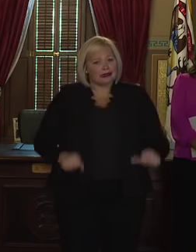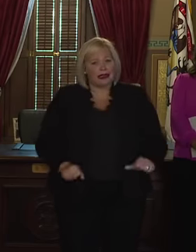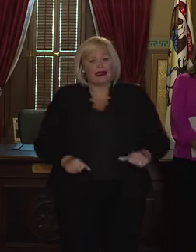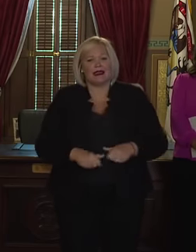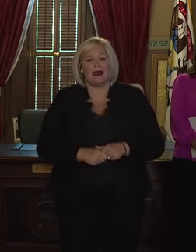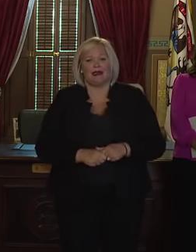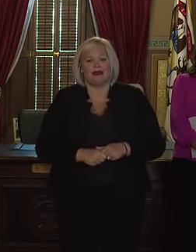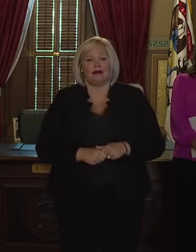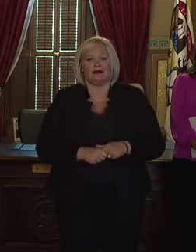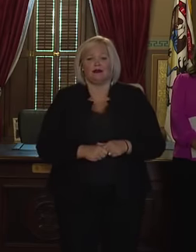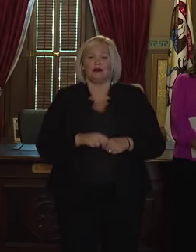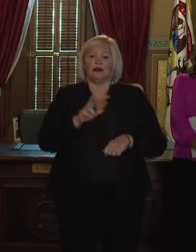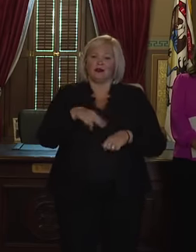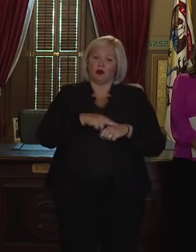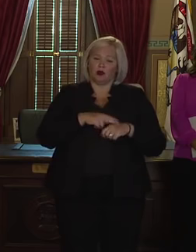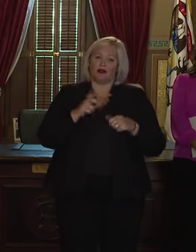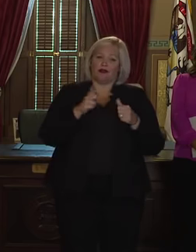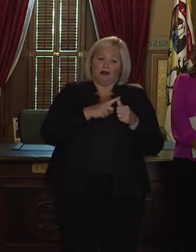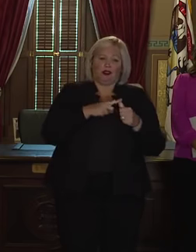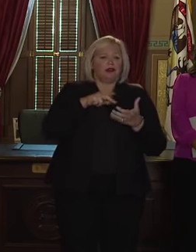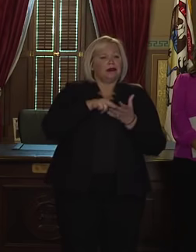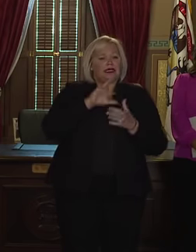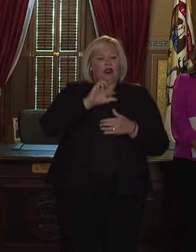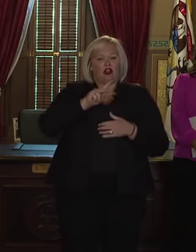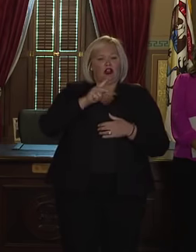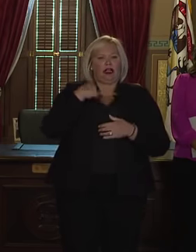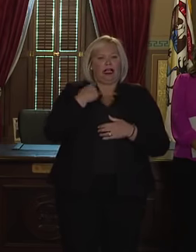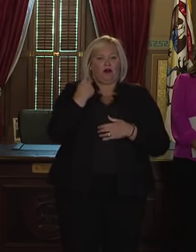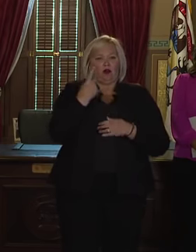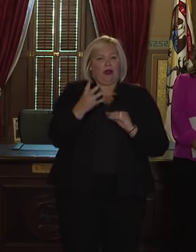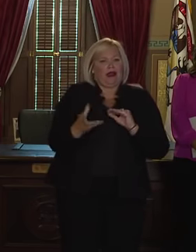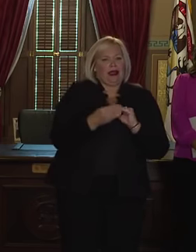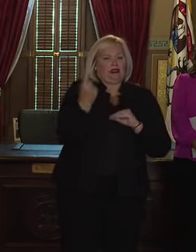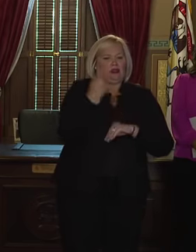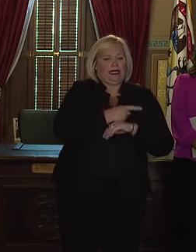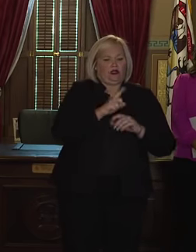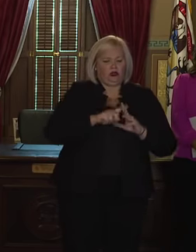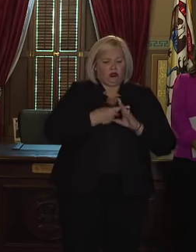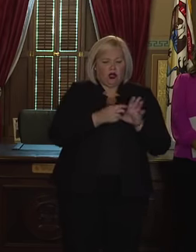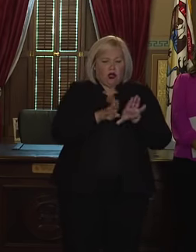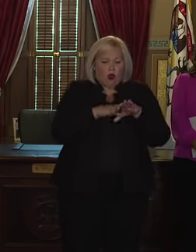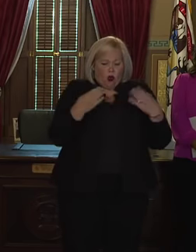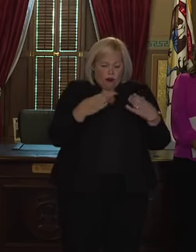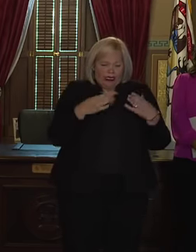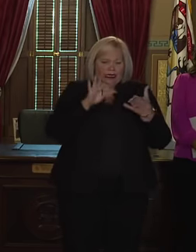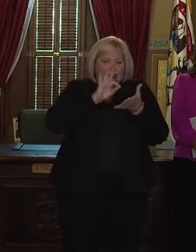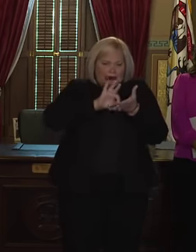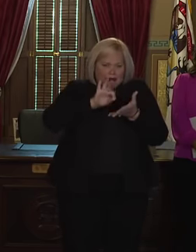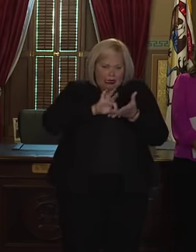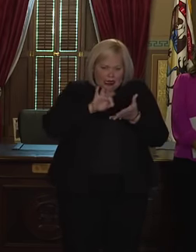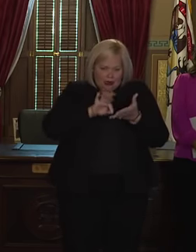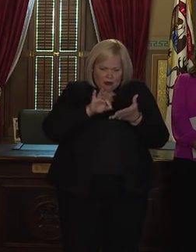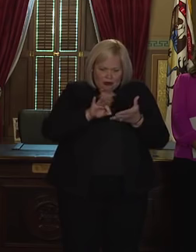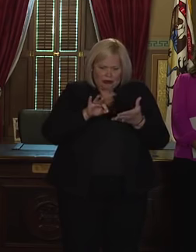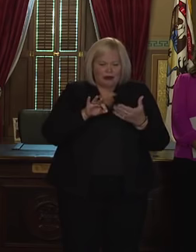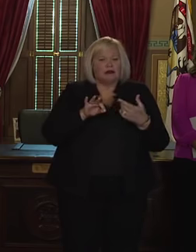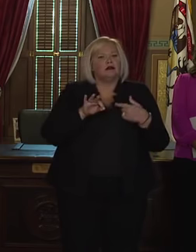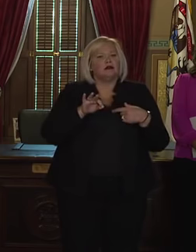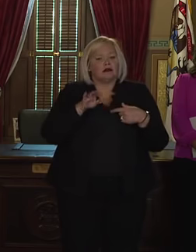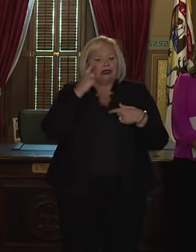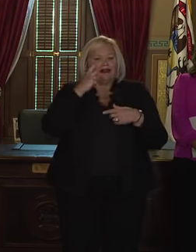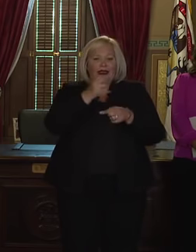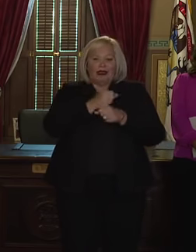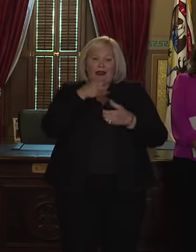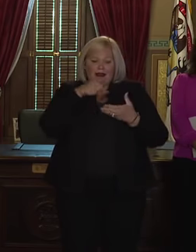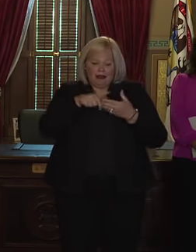The first, of course, is allowing clerks one extra day in some communities to begin opening envelopes and preparing ballots sent through the mail or